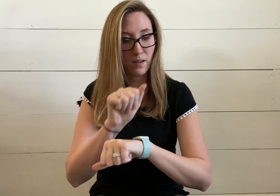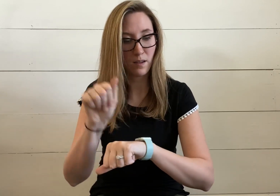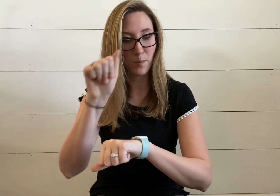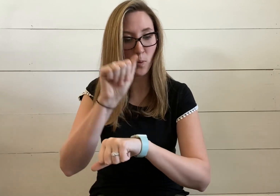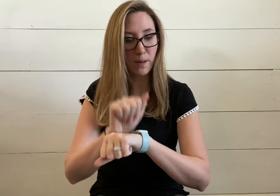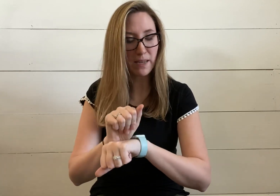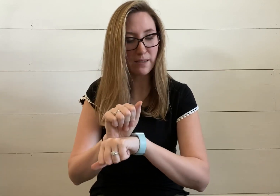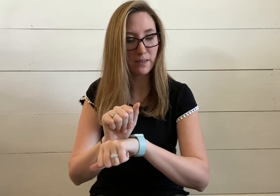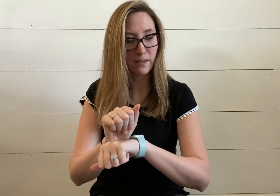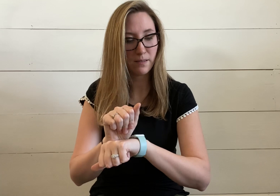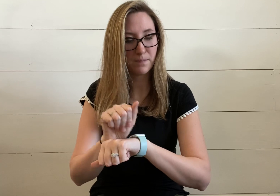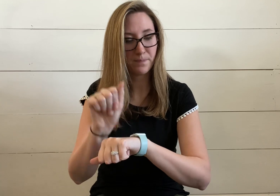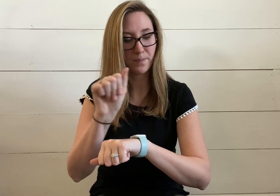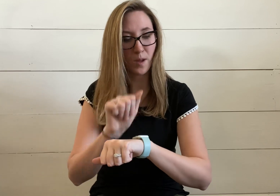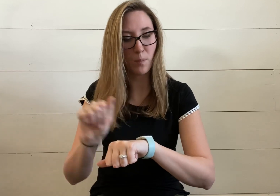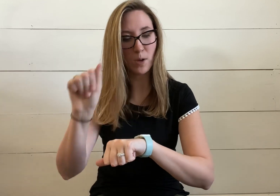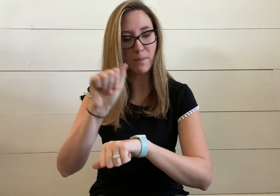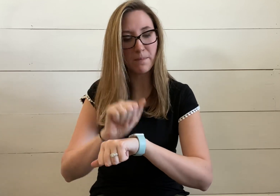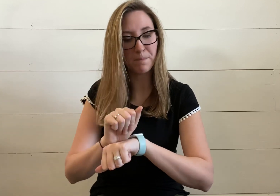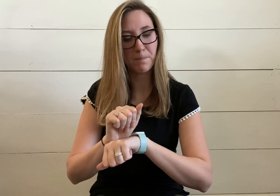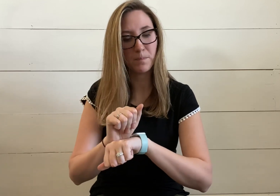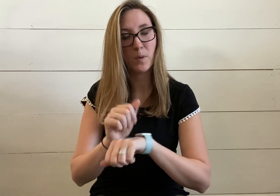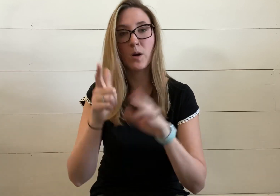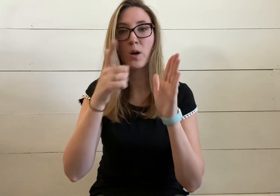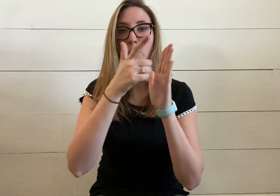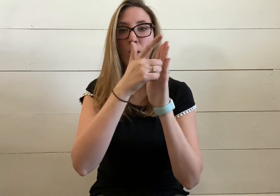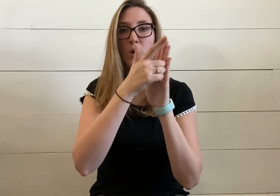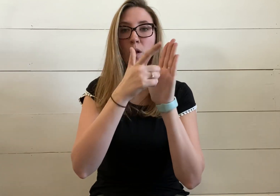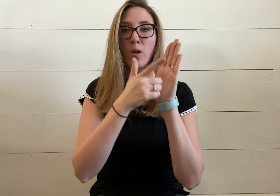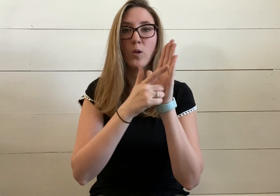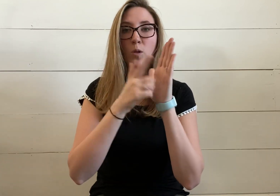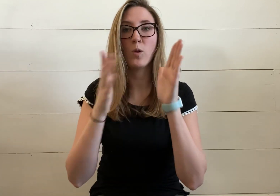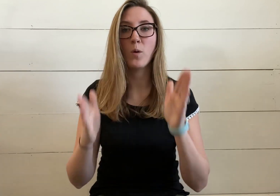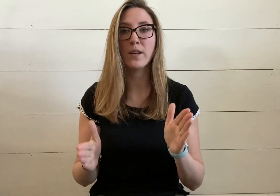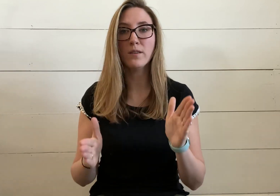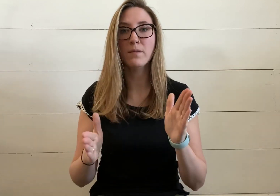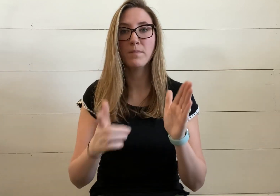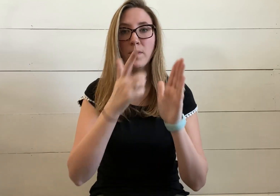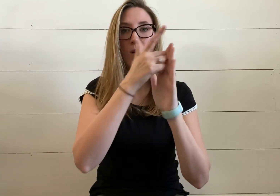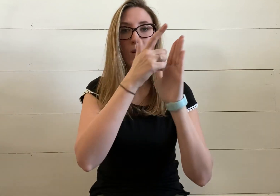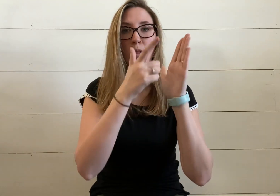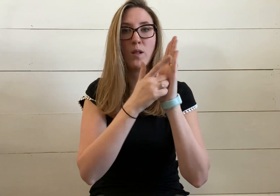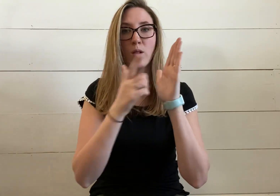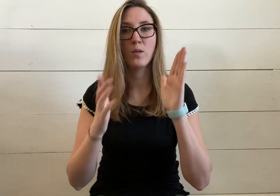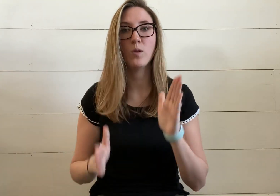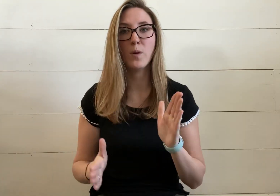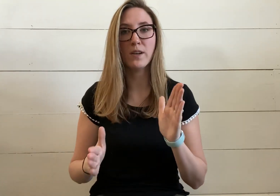Appointment, appointment, lawyer, lawyer,